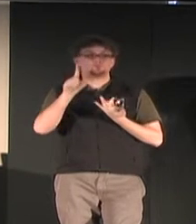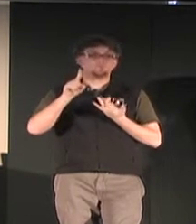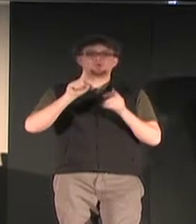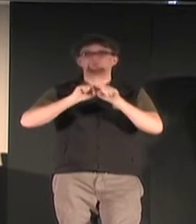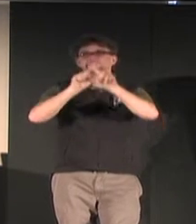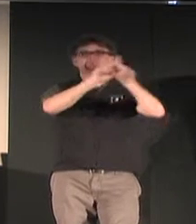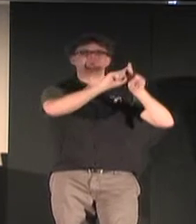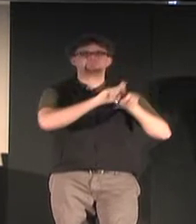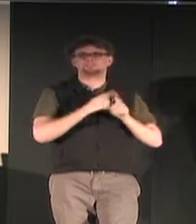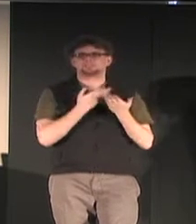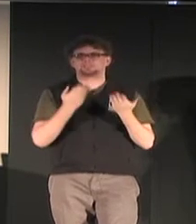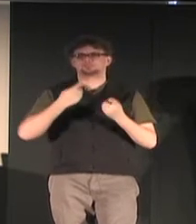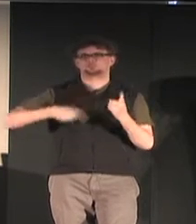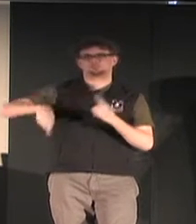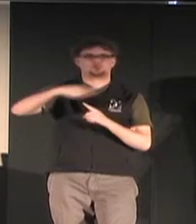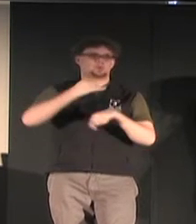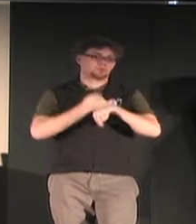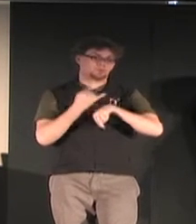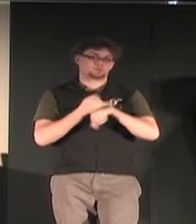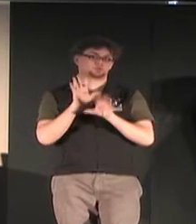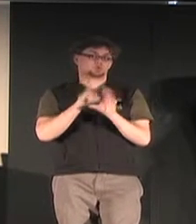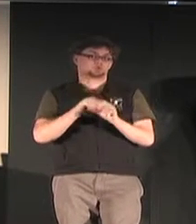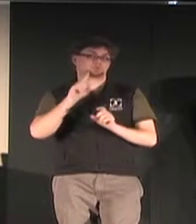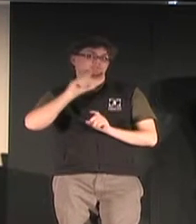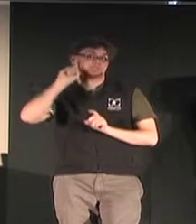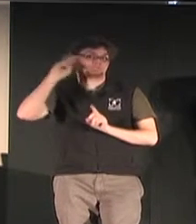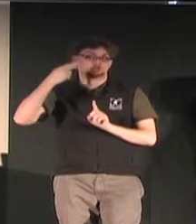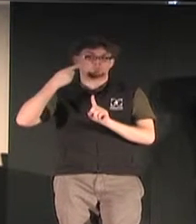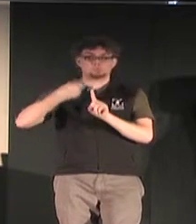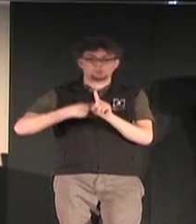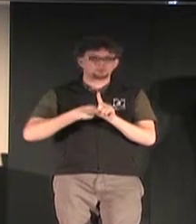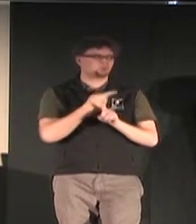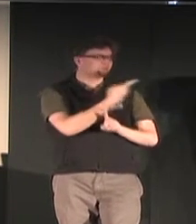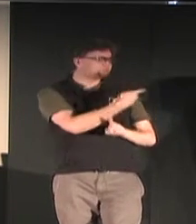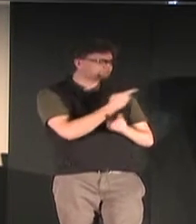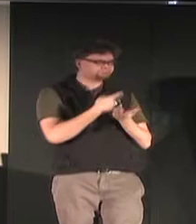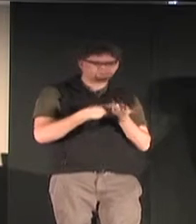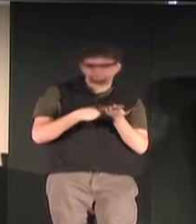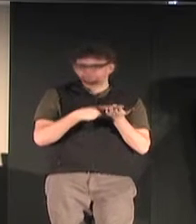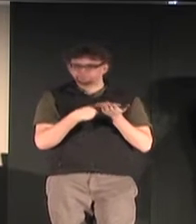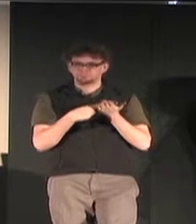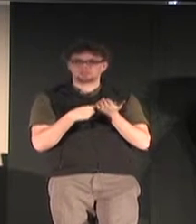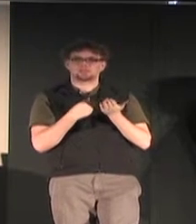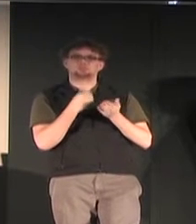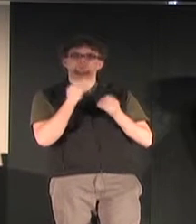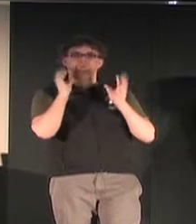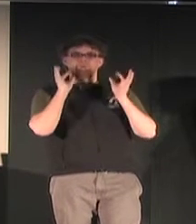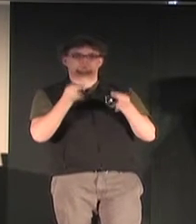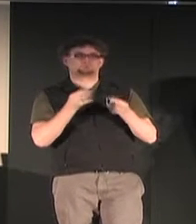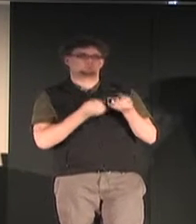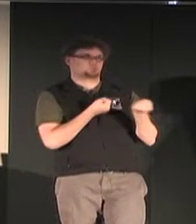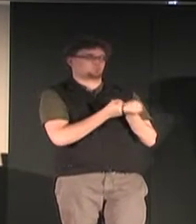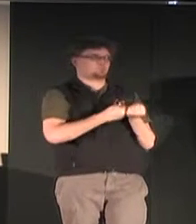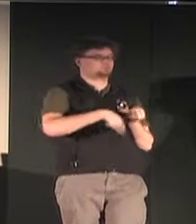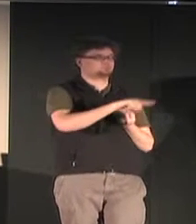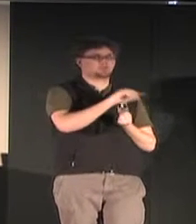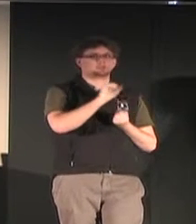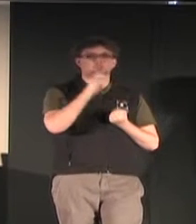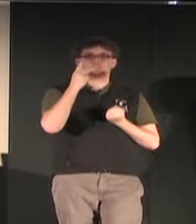and we plan and host events around campus. Deaf History Month is one of these events. Carrie and I were in